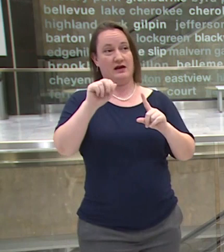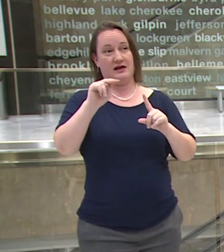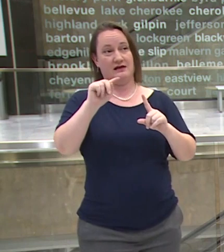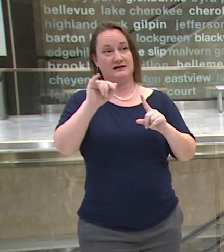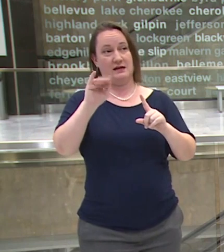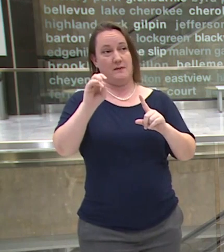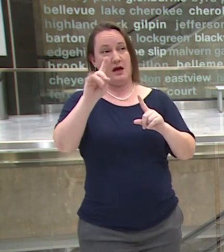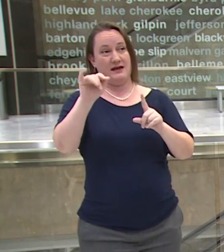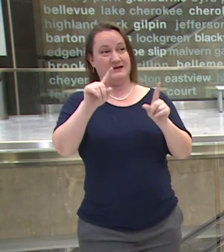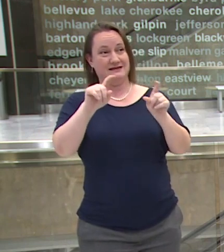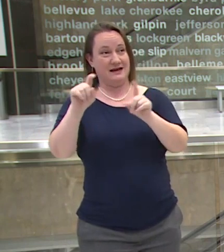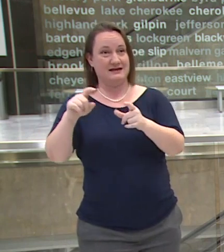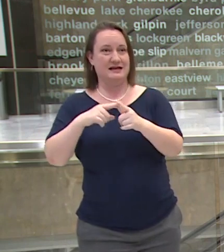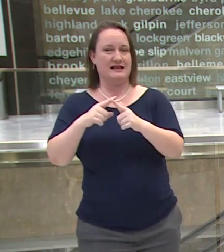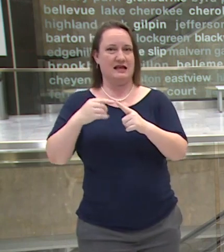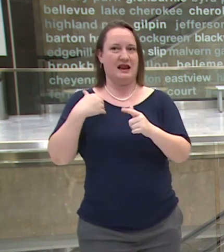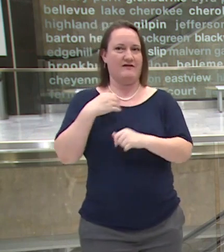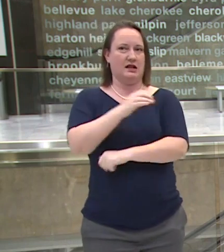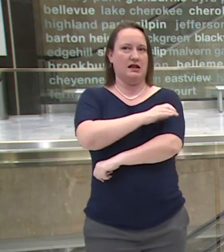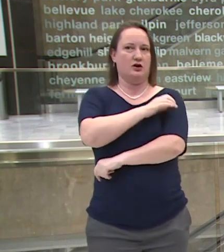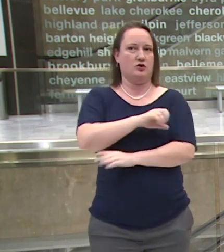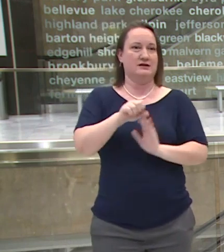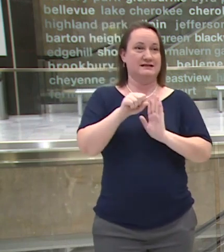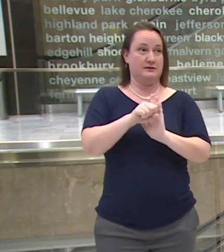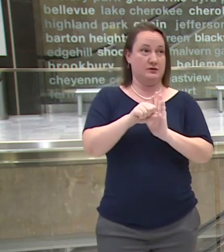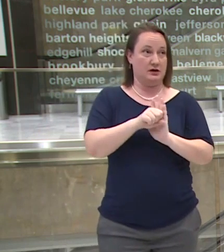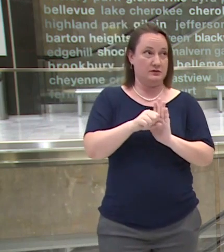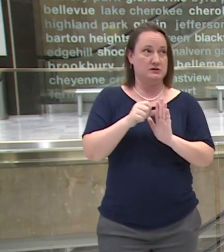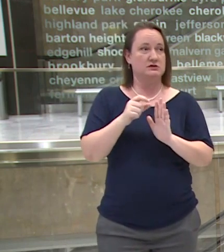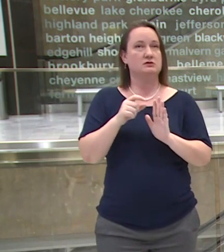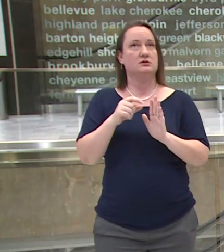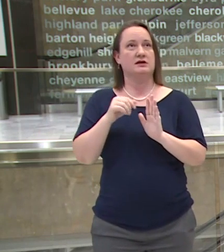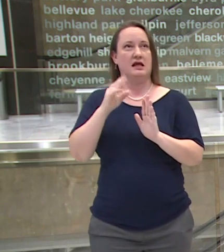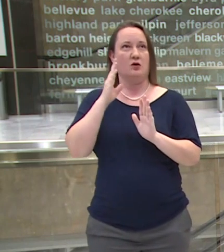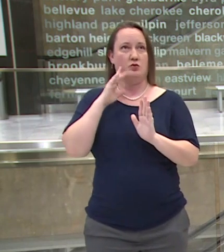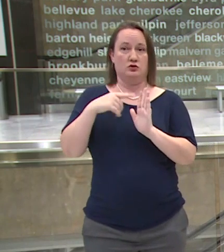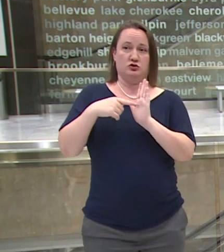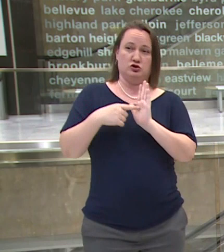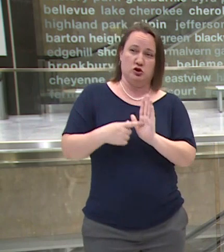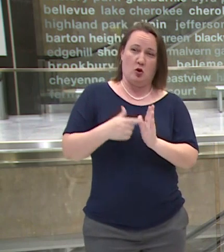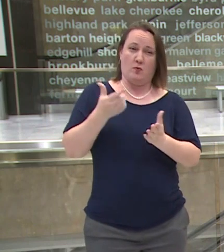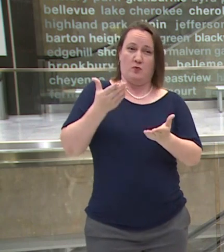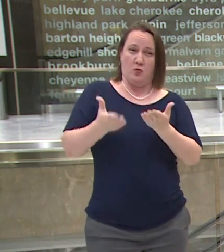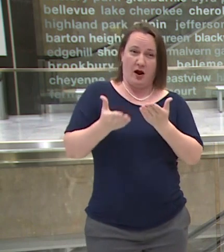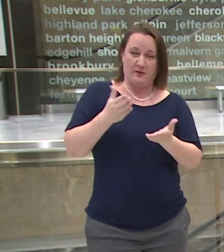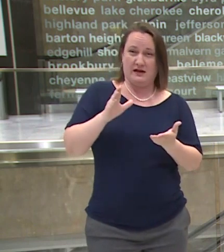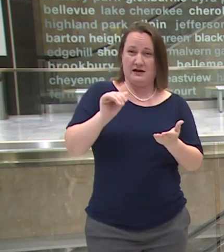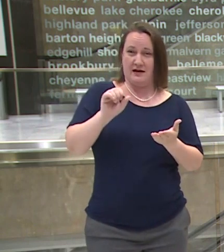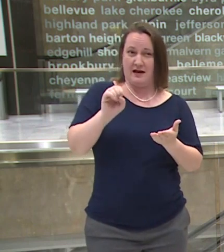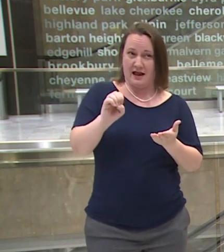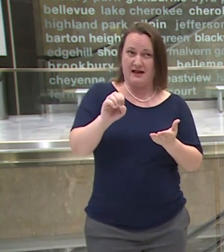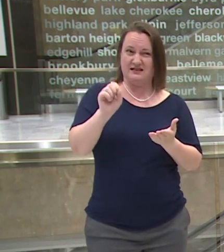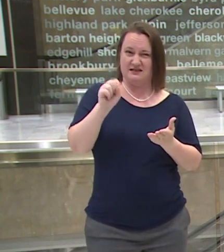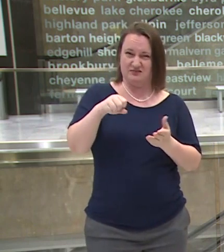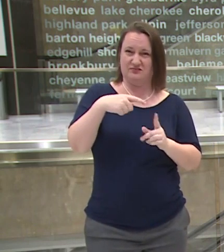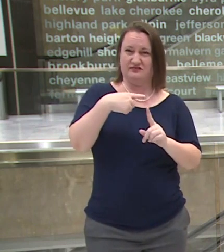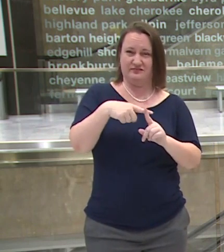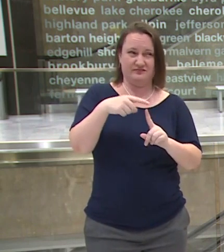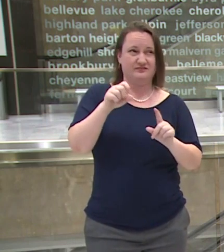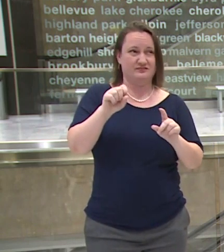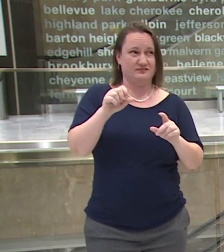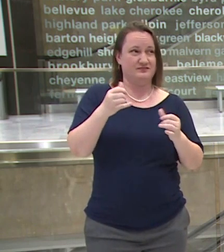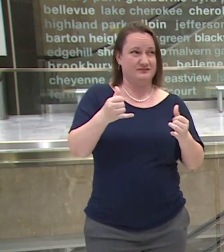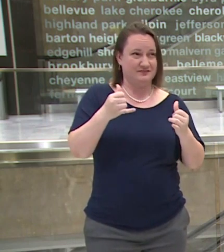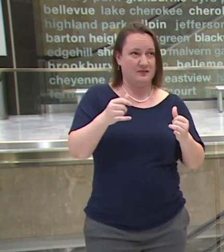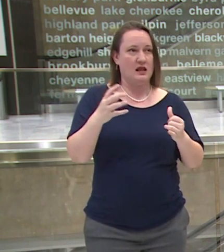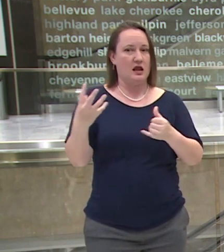test and then you have clinical symptoms that would put you into the category of a probable case we're including those those